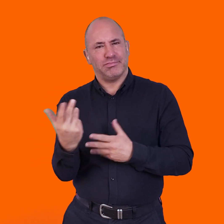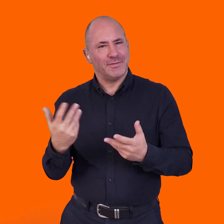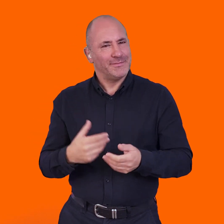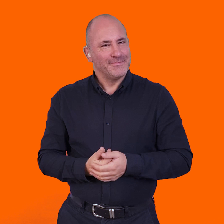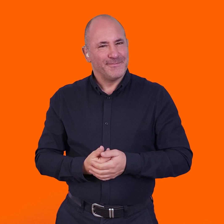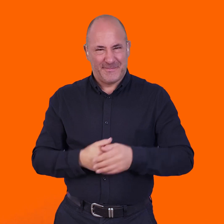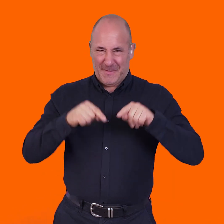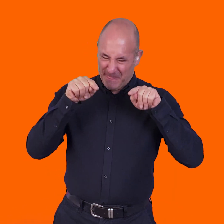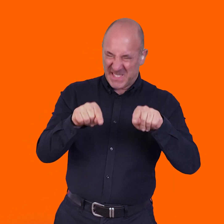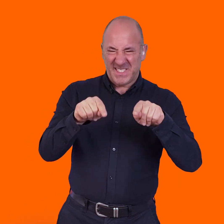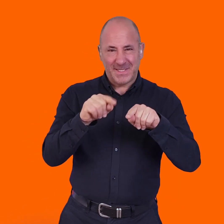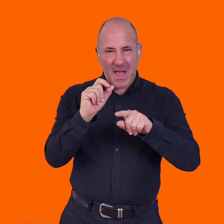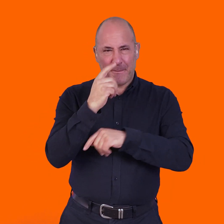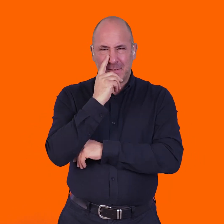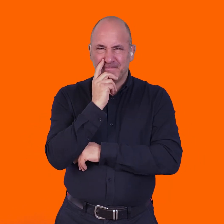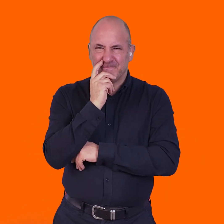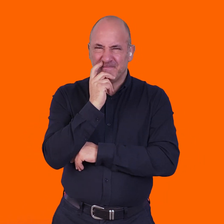So I think that's where it can get a bit,